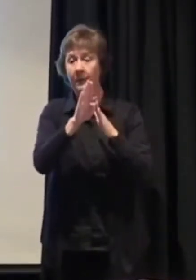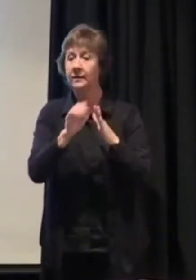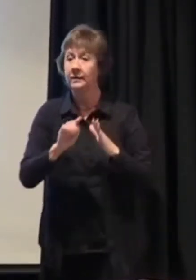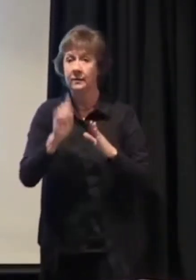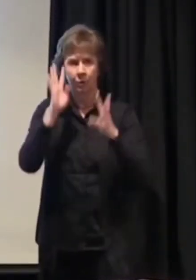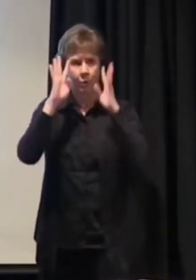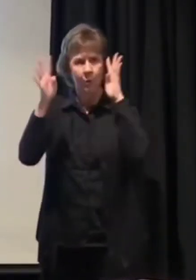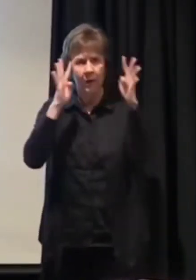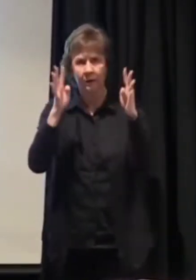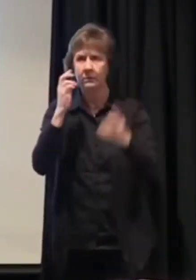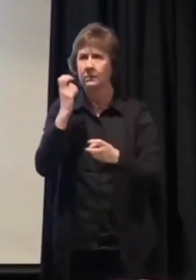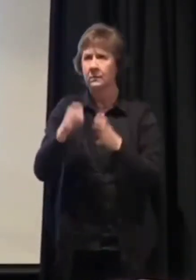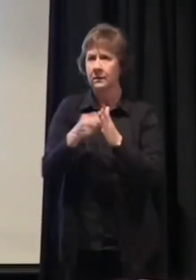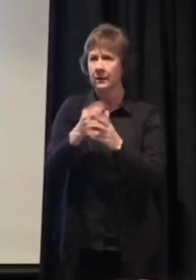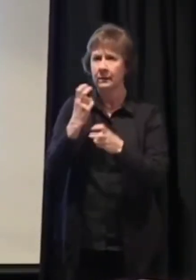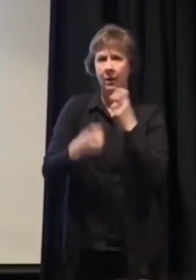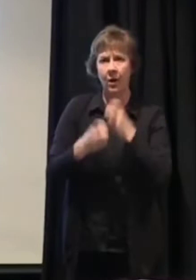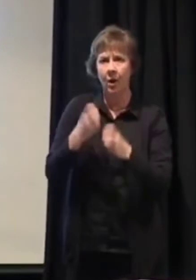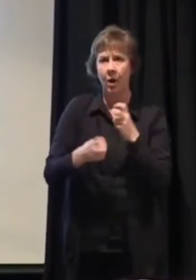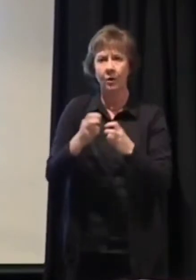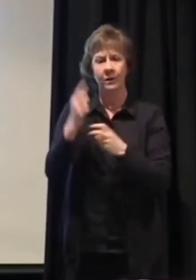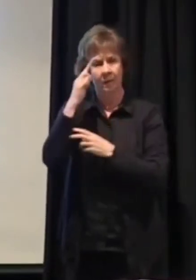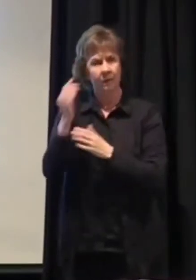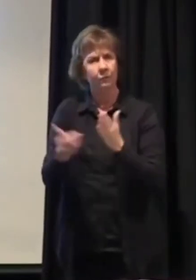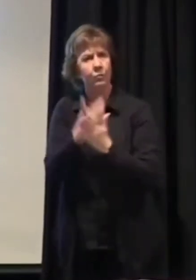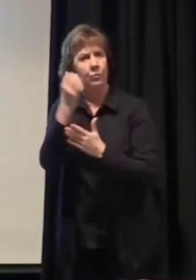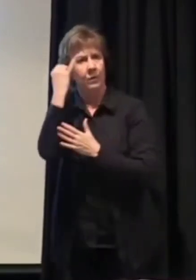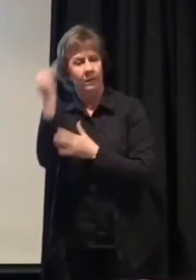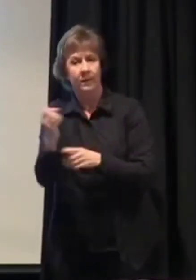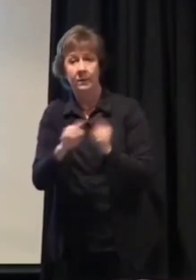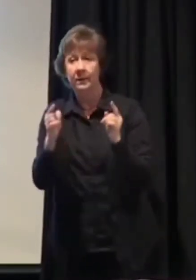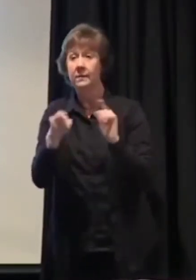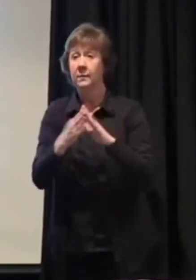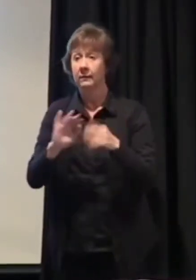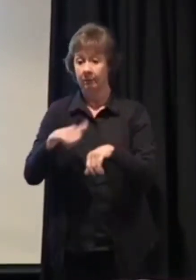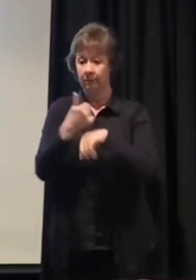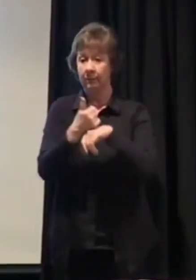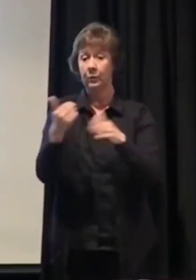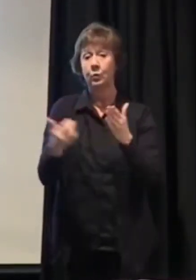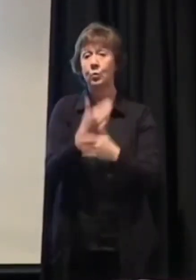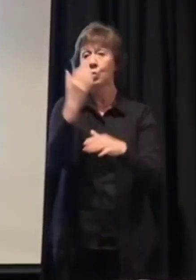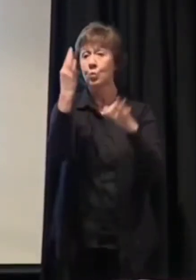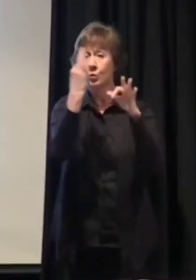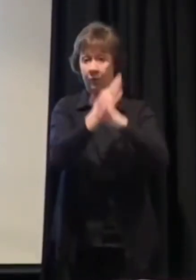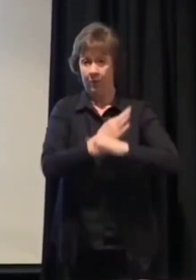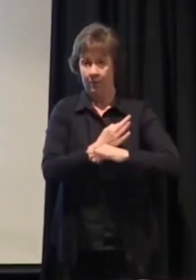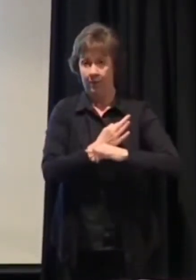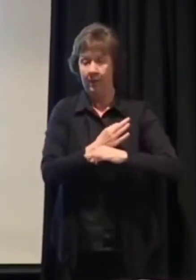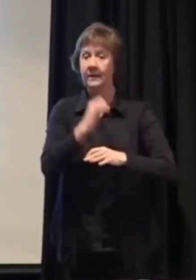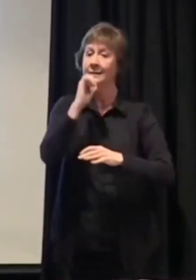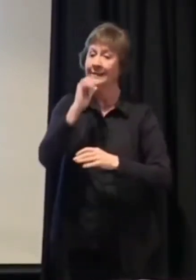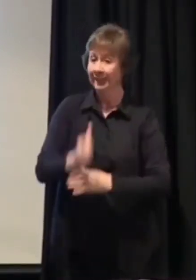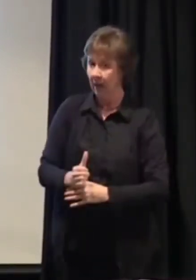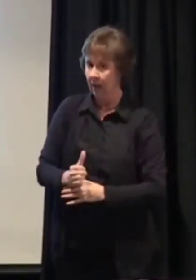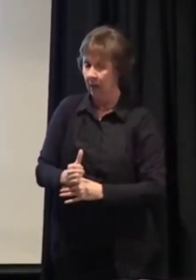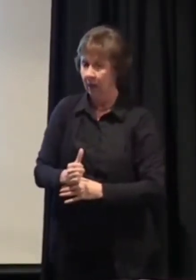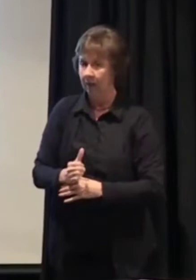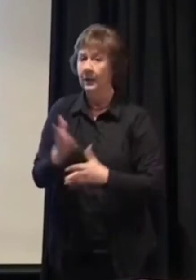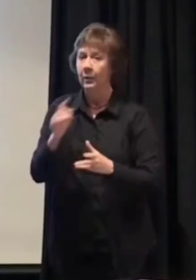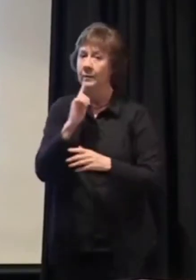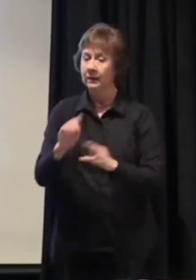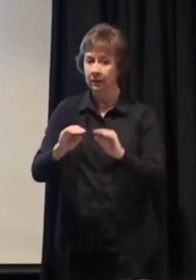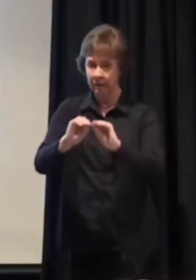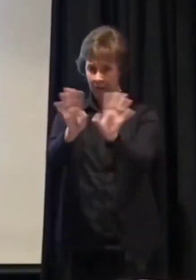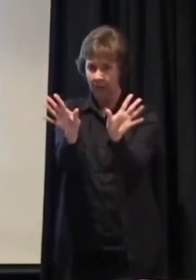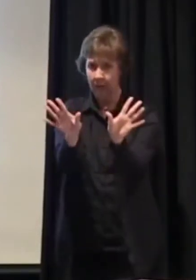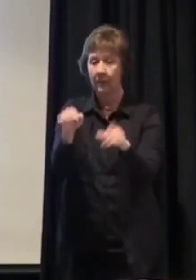it's hard to come up with new ideas versus talk about something that already exists, but this is about creating a new formula. This is not, and I want